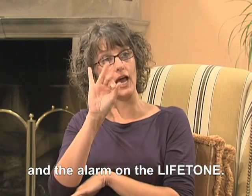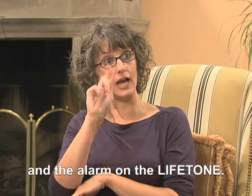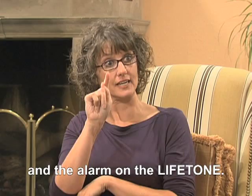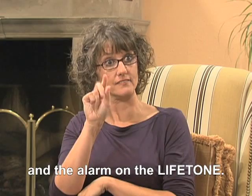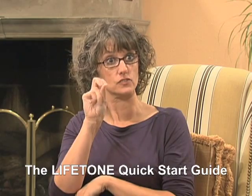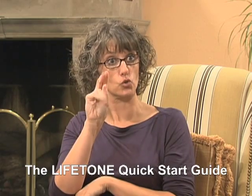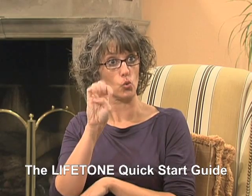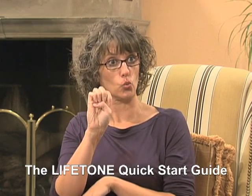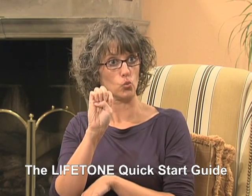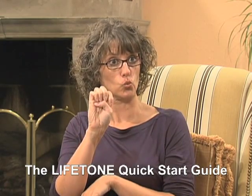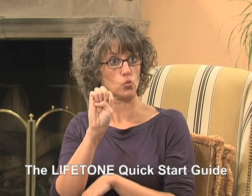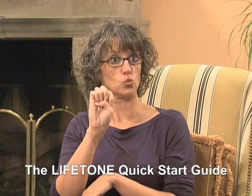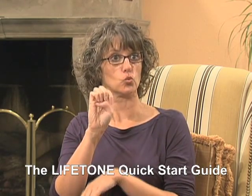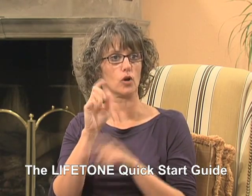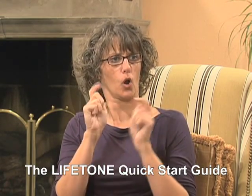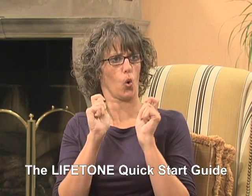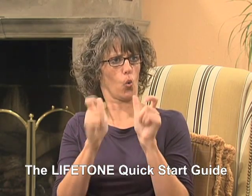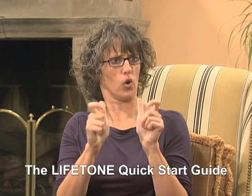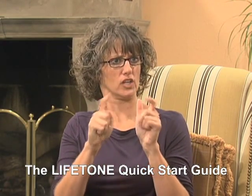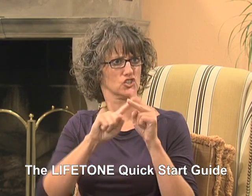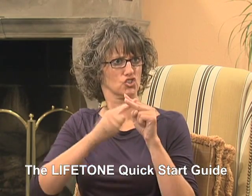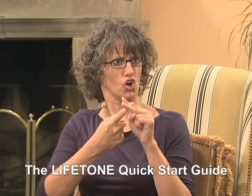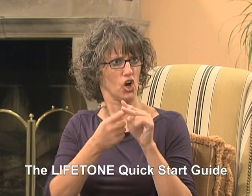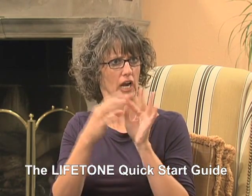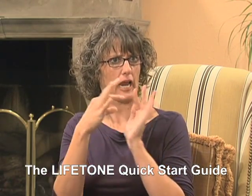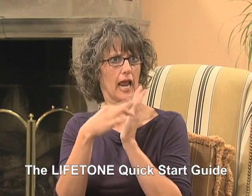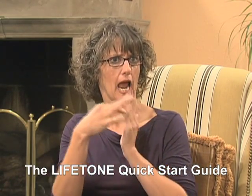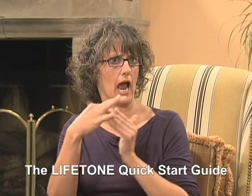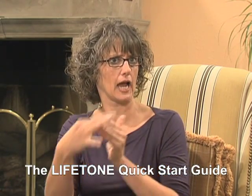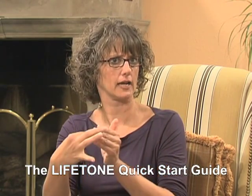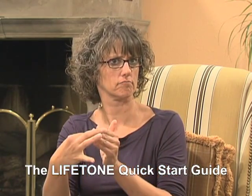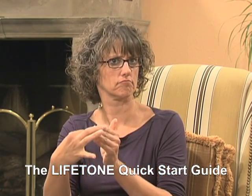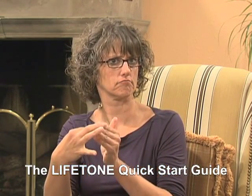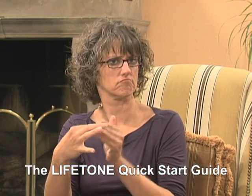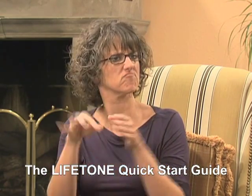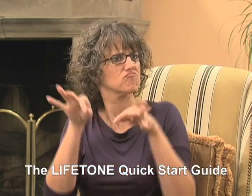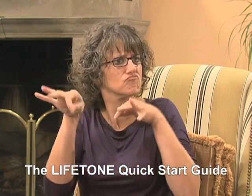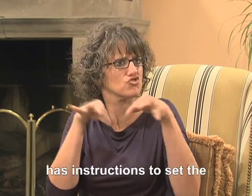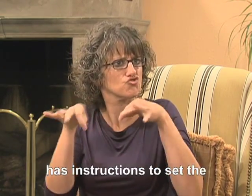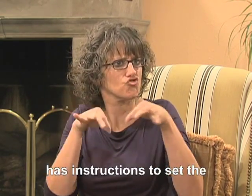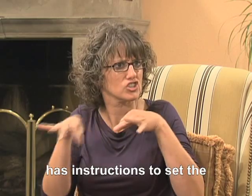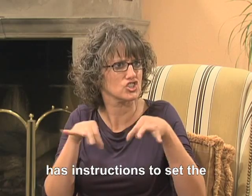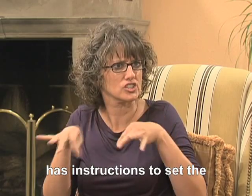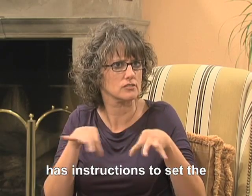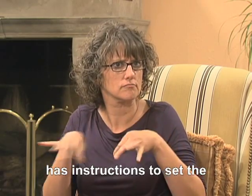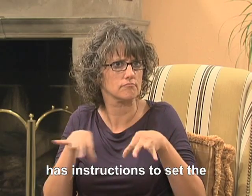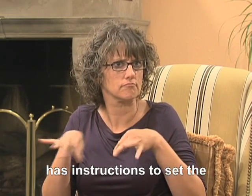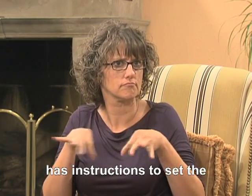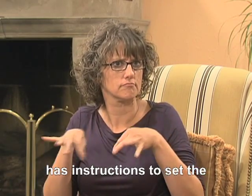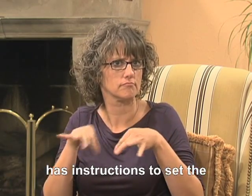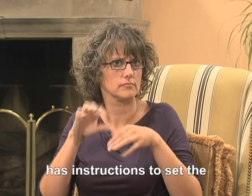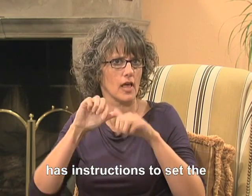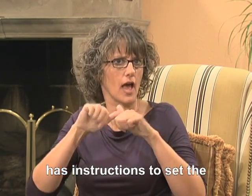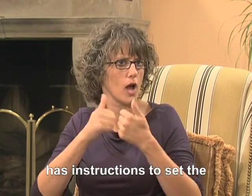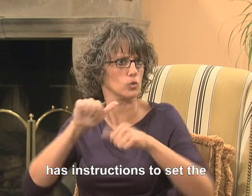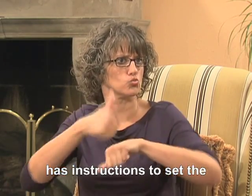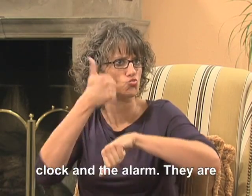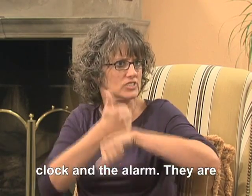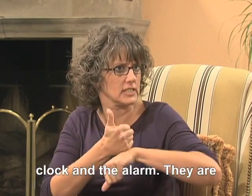Lifetone Quick Start Guide has instructions to set the clock